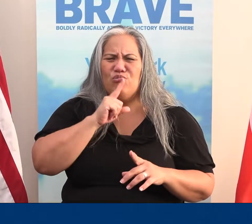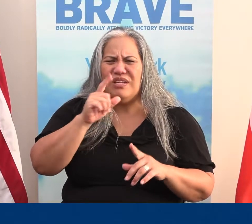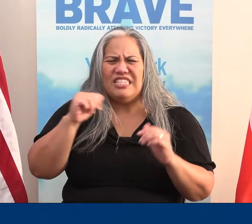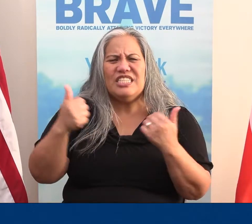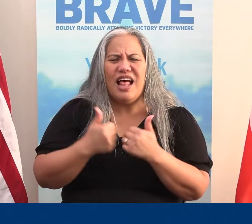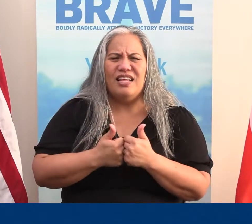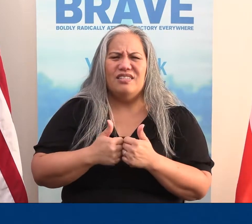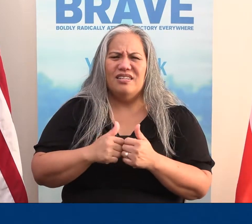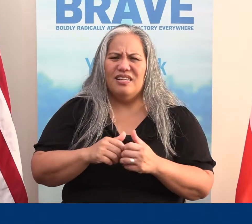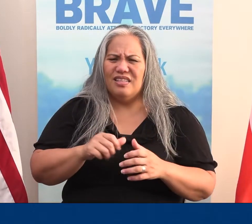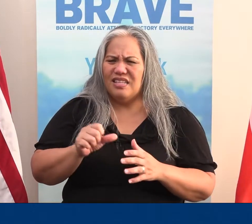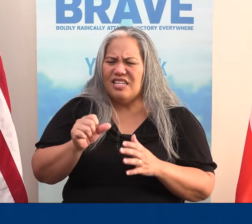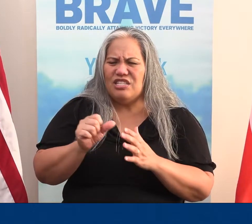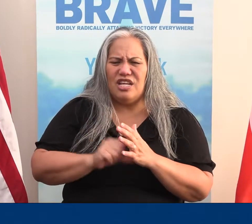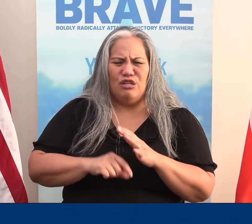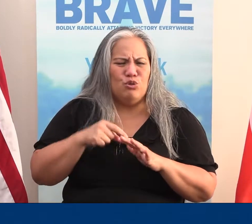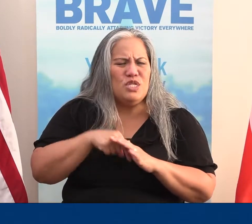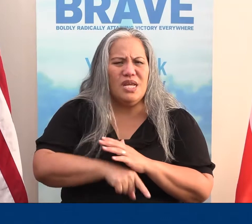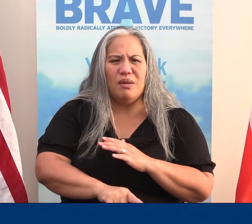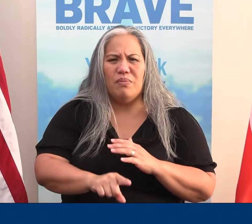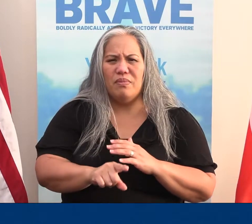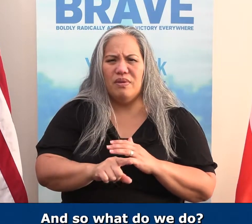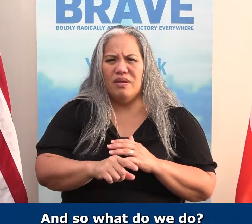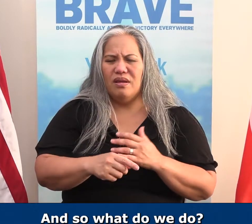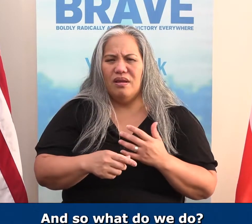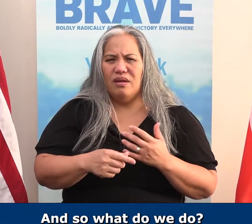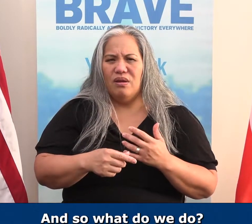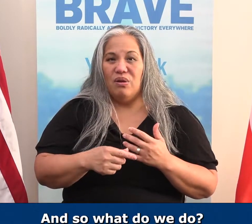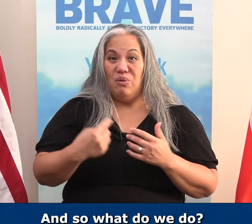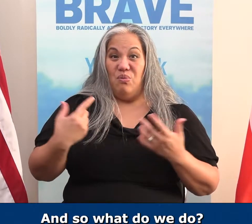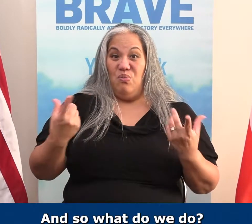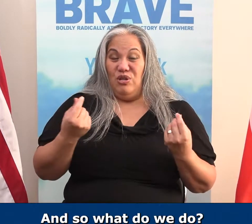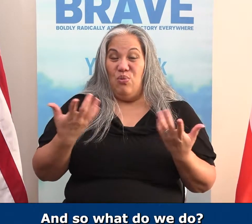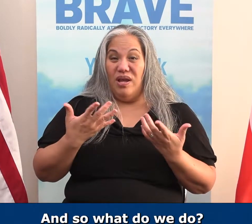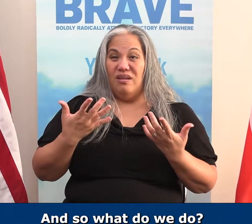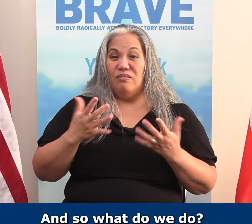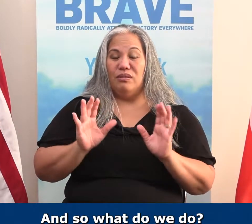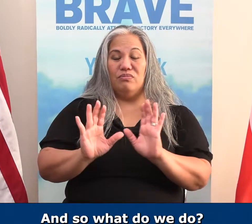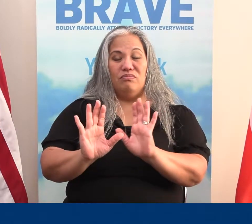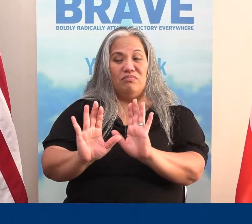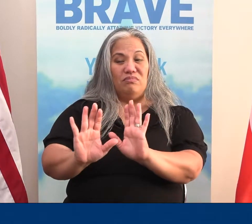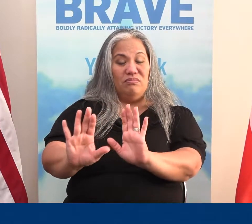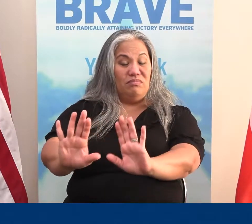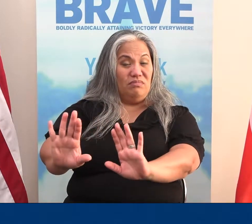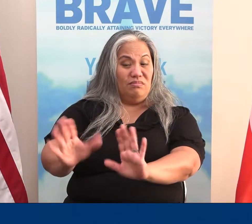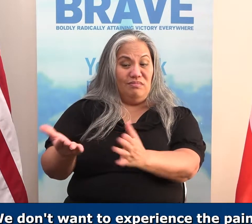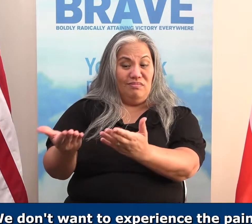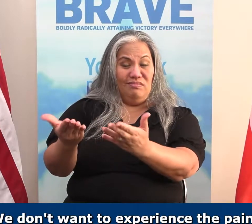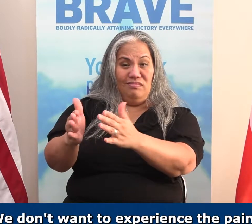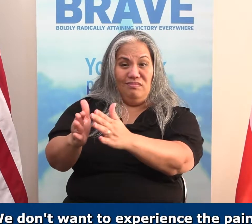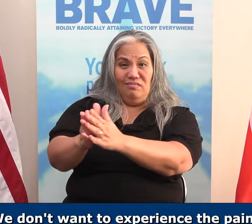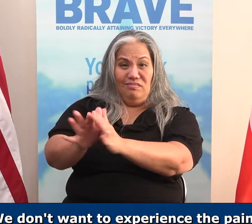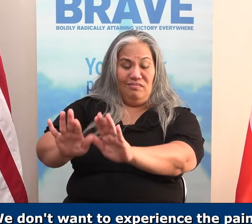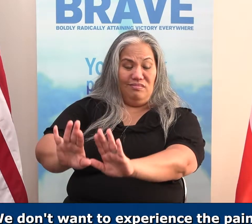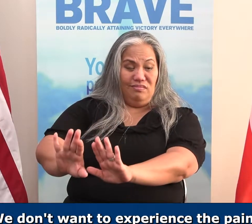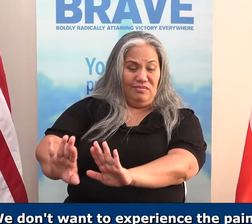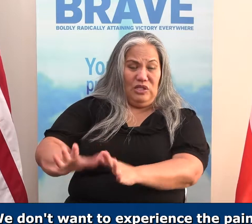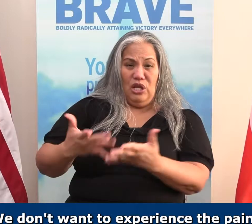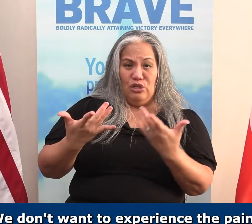This is cutting too deep. And so what we do? We just push it away. We close it. We don't want to experience the